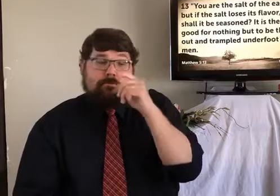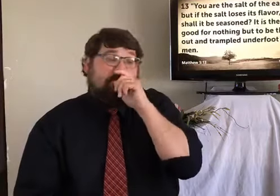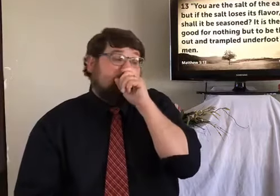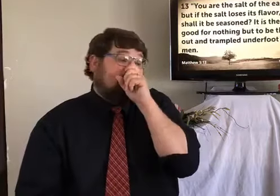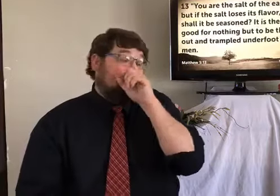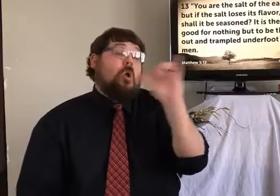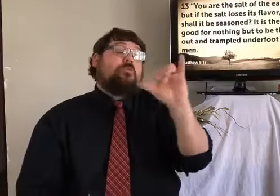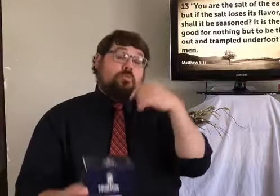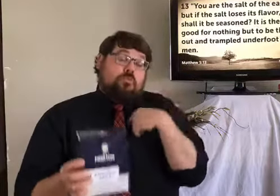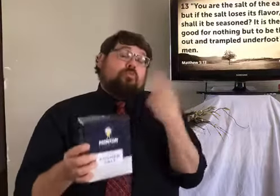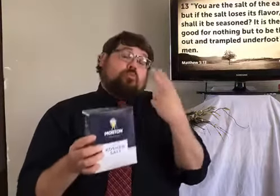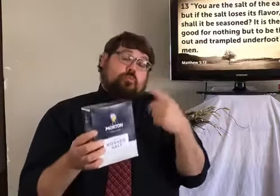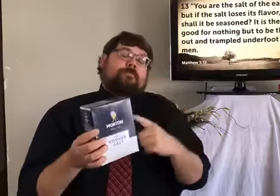this is coarse. That means it's bigger.